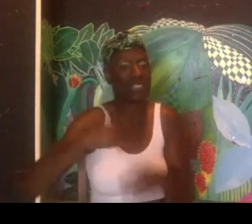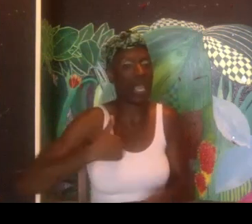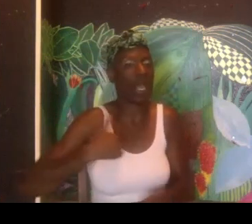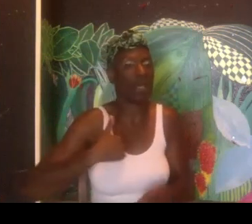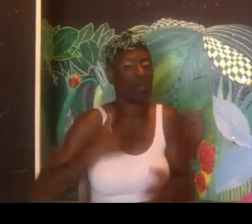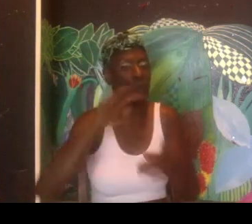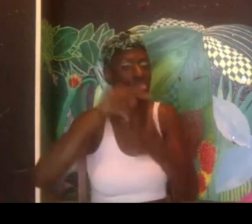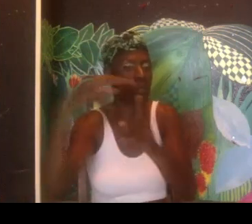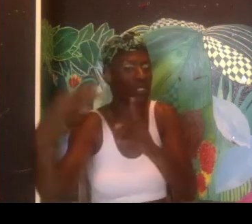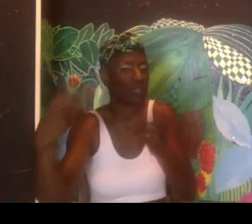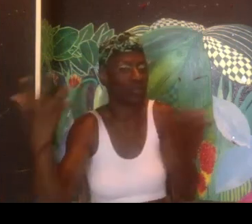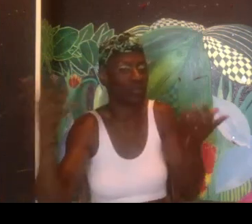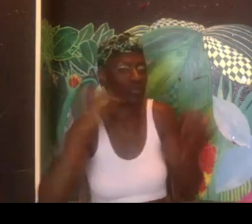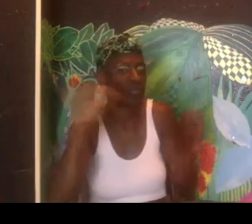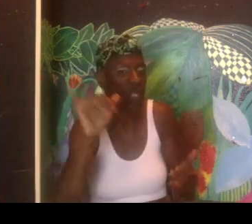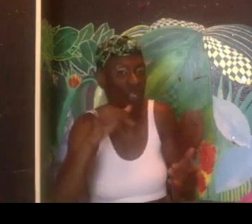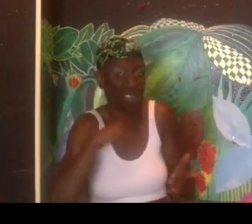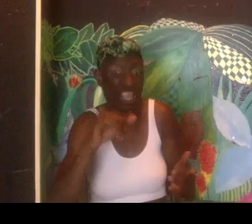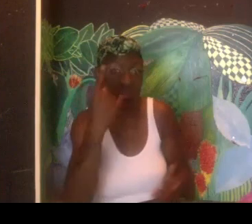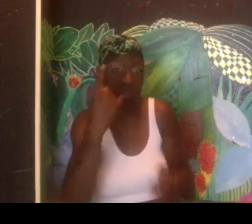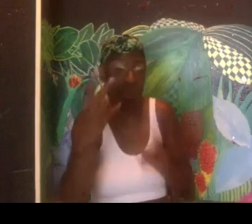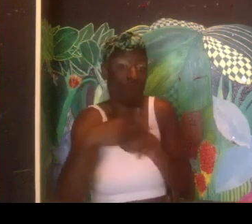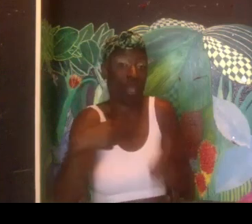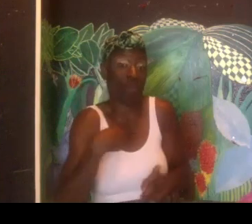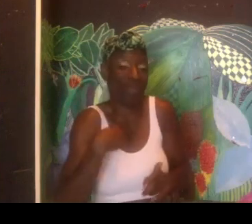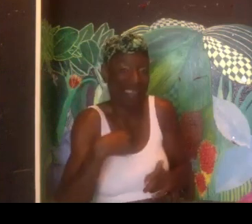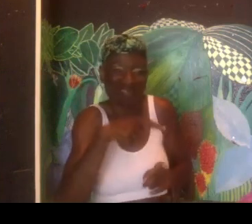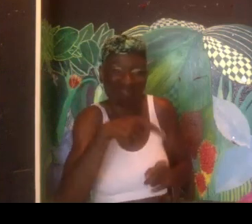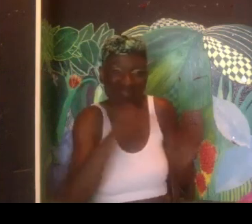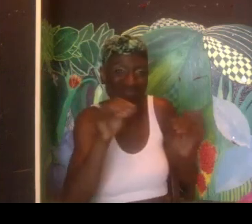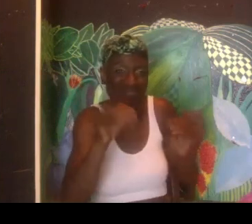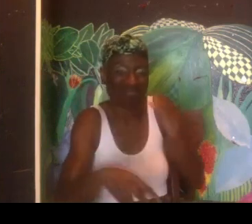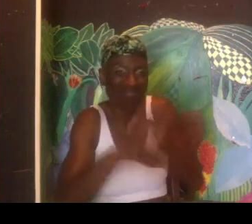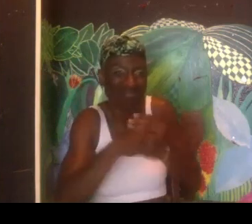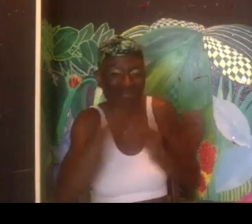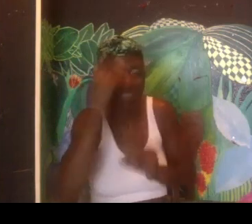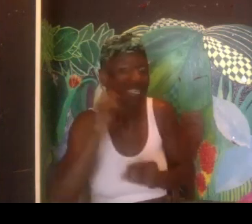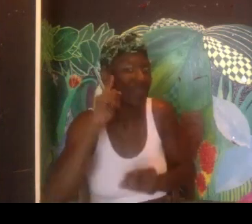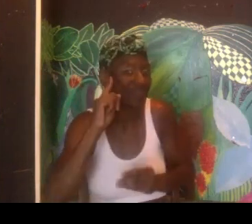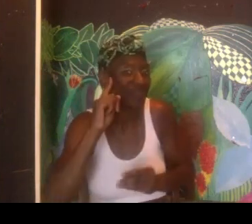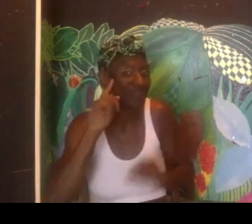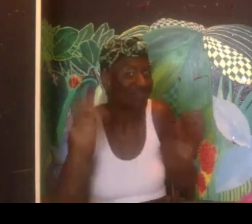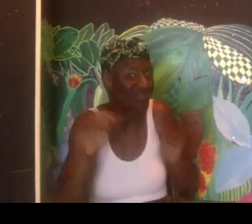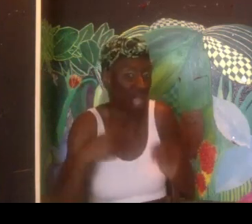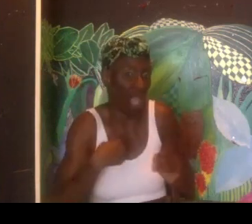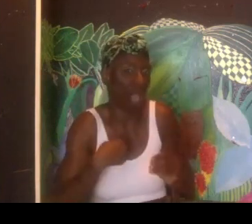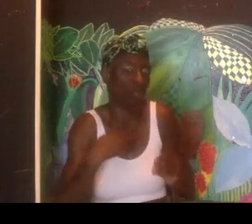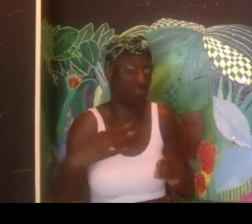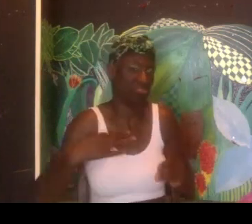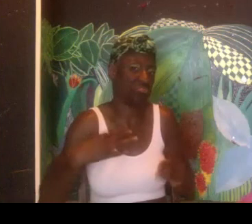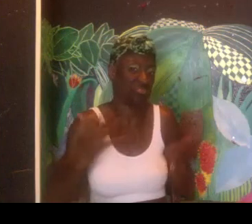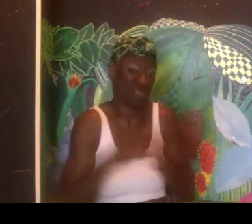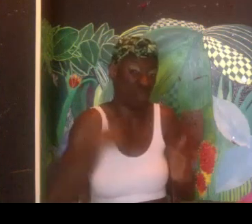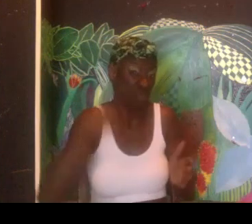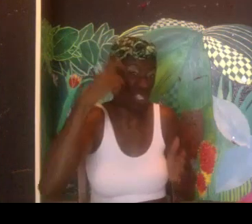about growing up, growing up Black in Canada, and the different perspectives on that. So, they asked me, um,